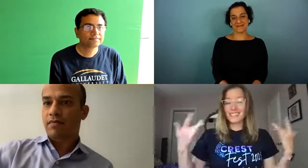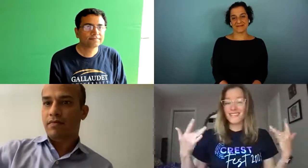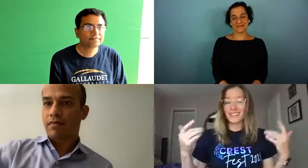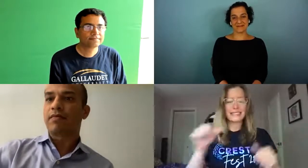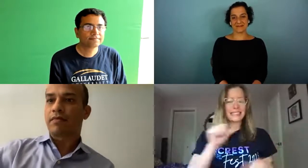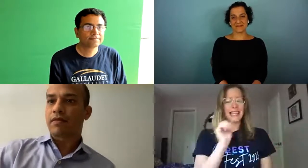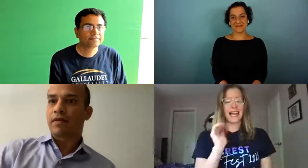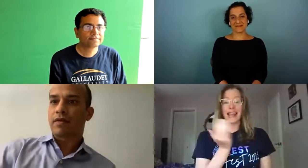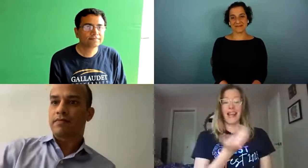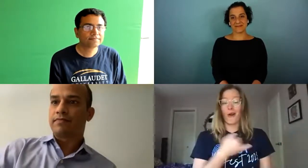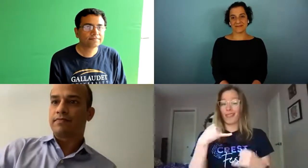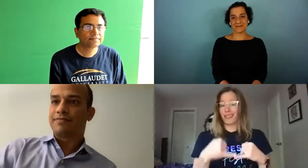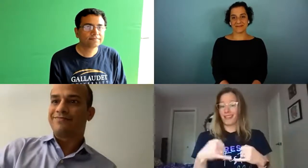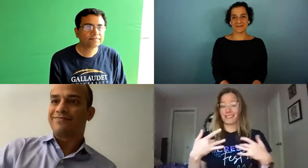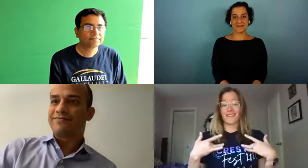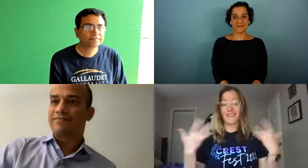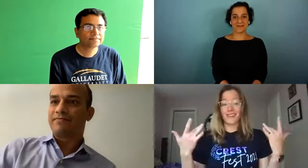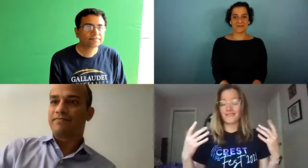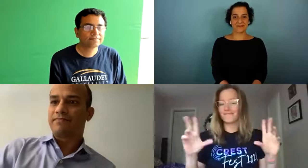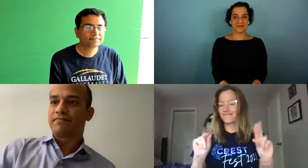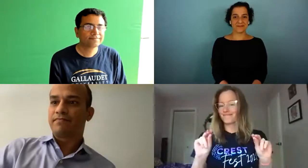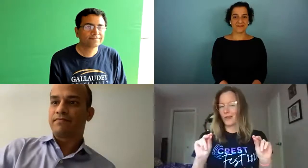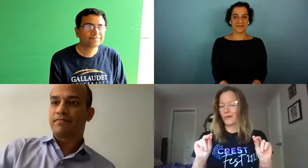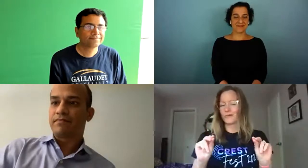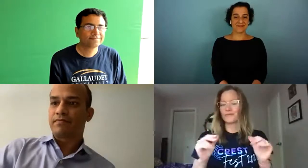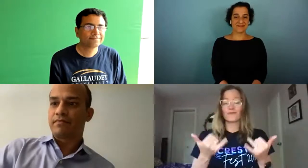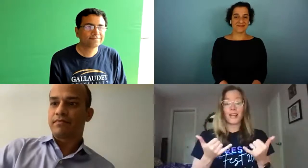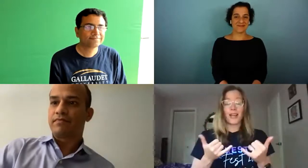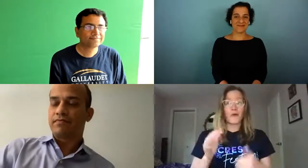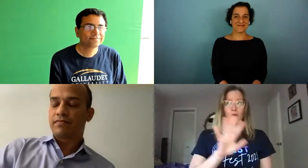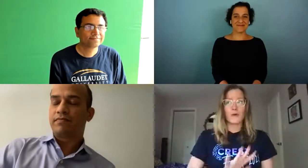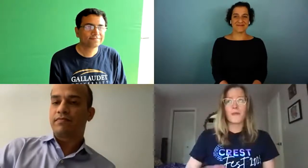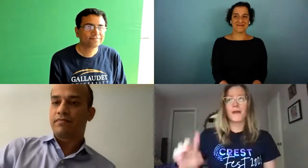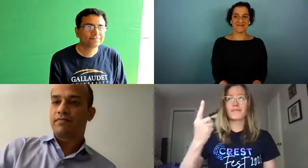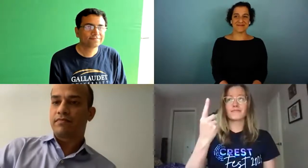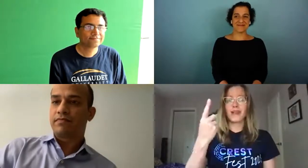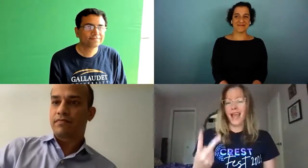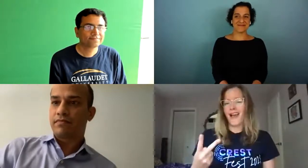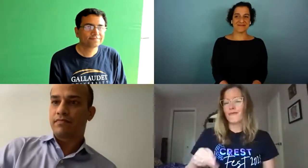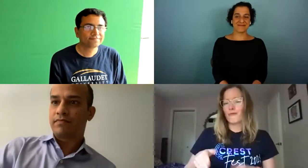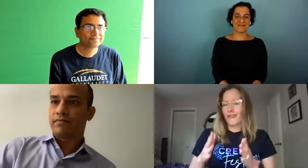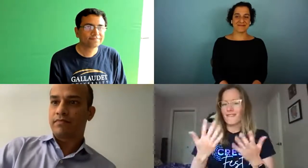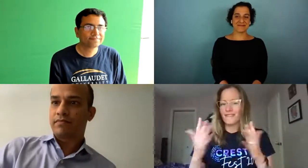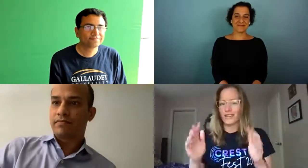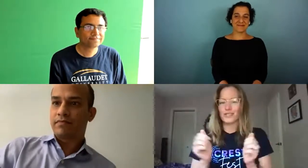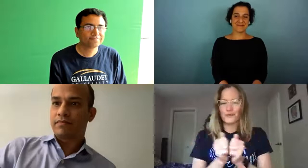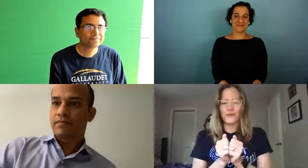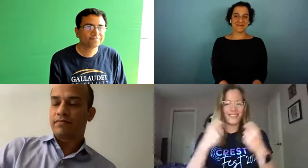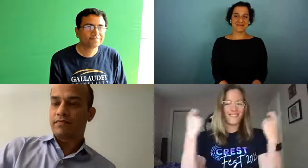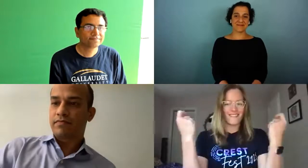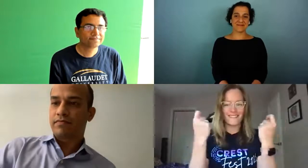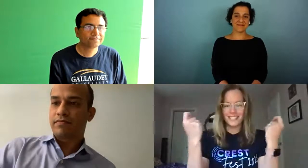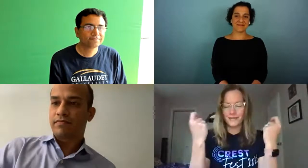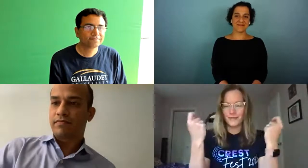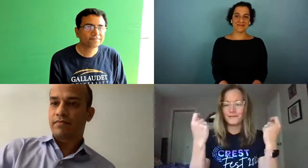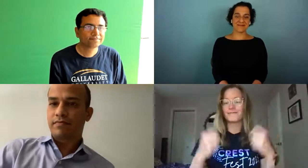today um this event is not the last event in the crest fest by the way we're about halfway